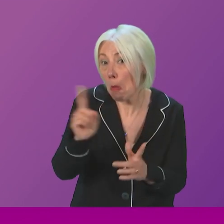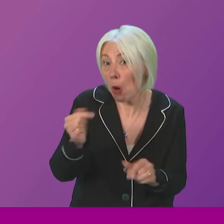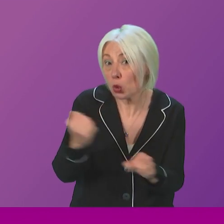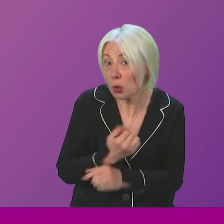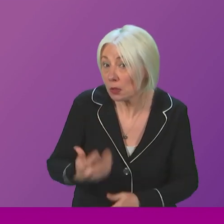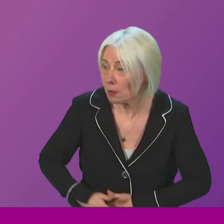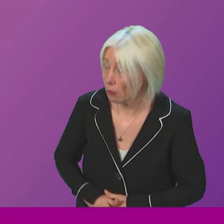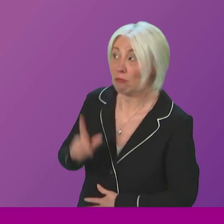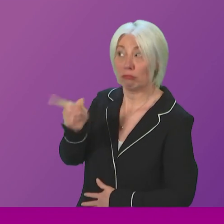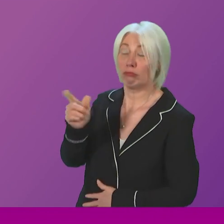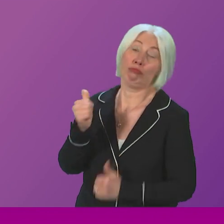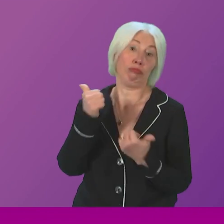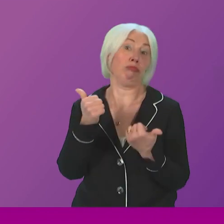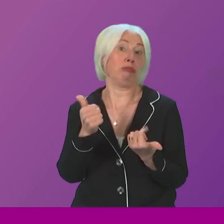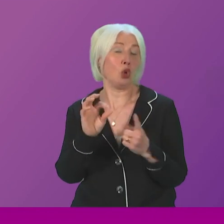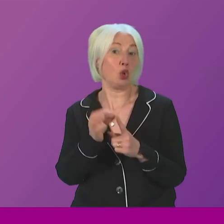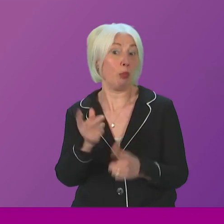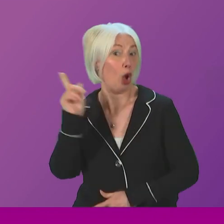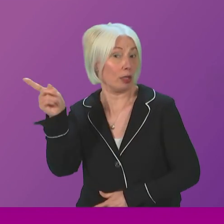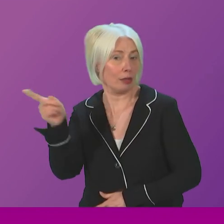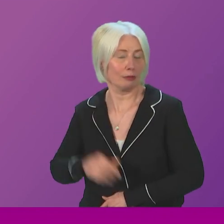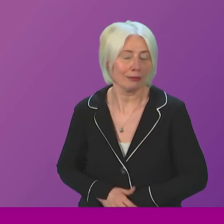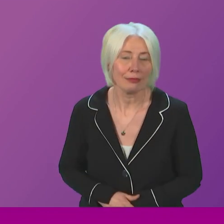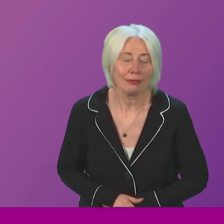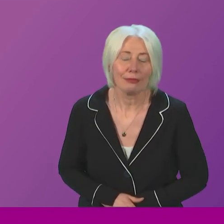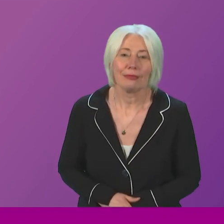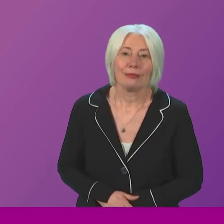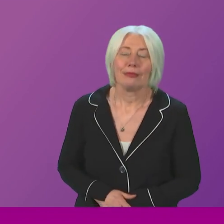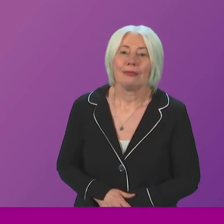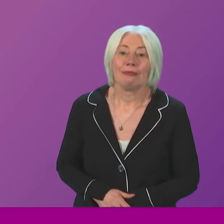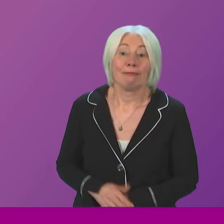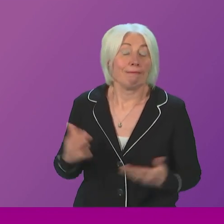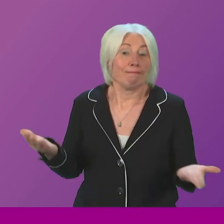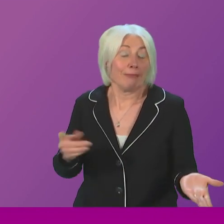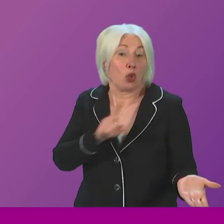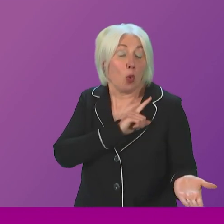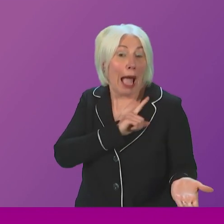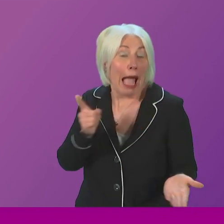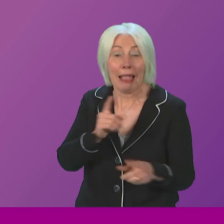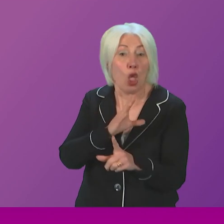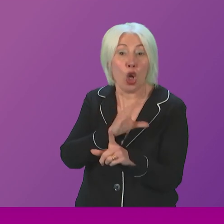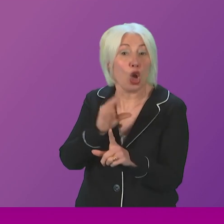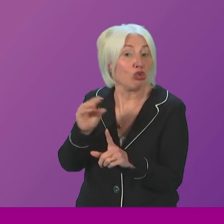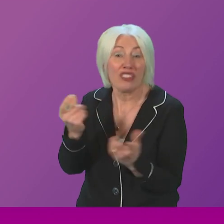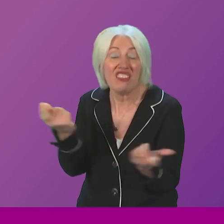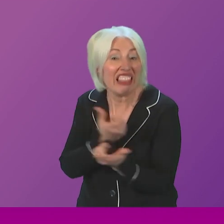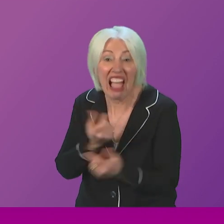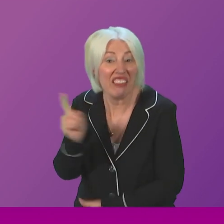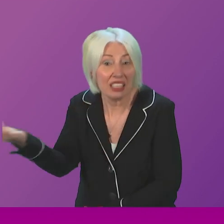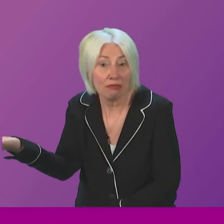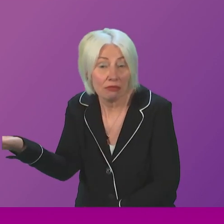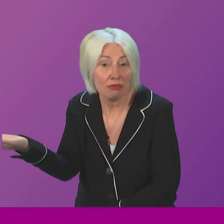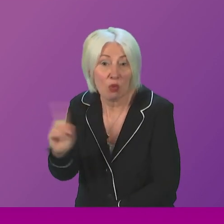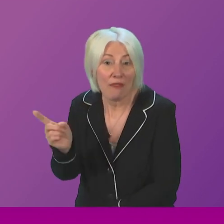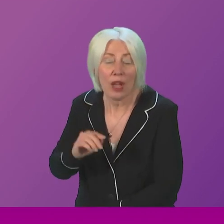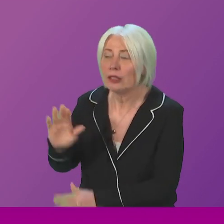That's an excellent point made by Ivan McKee. And I'm not sure why the Conservatives are laughing from the fact,